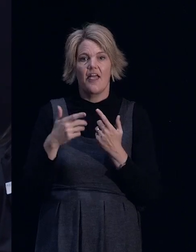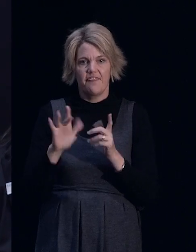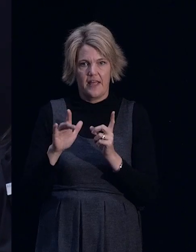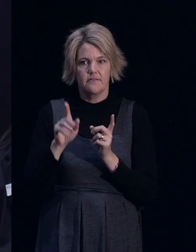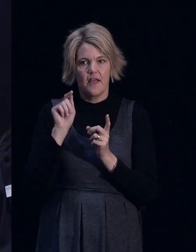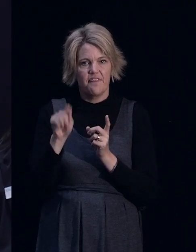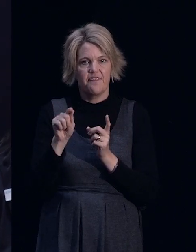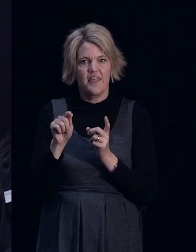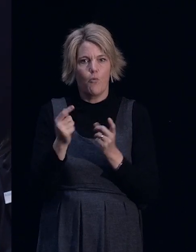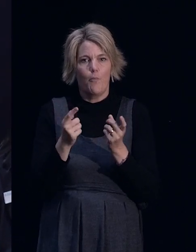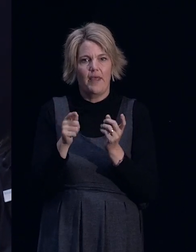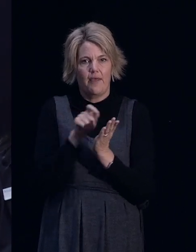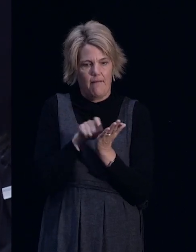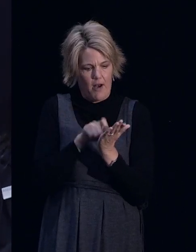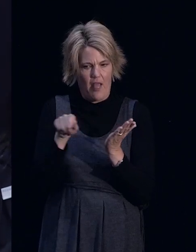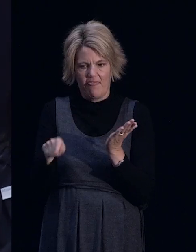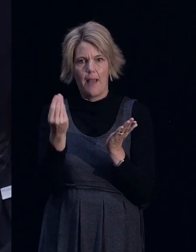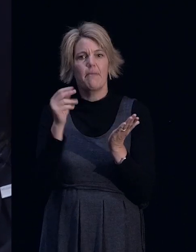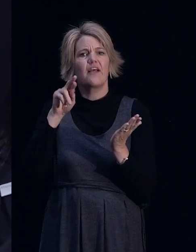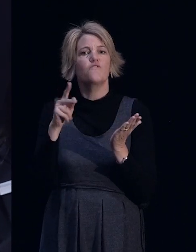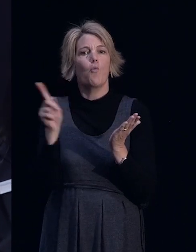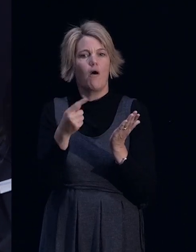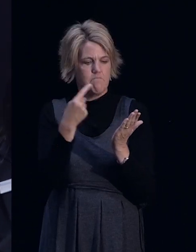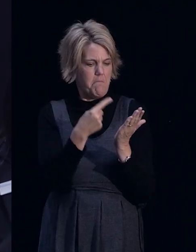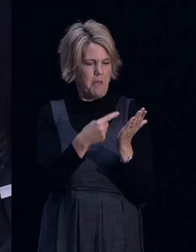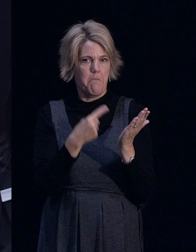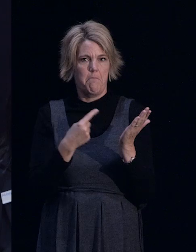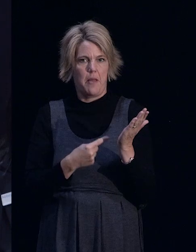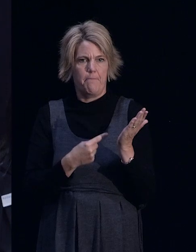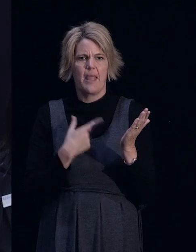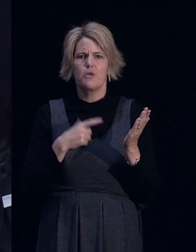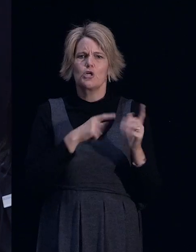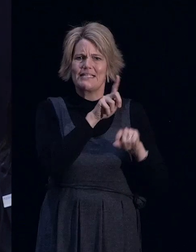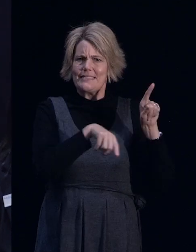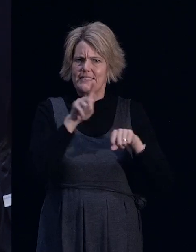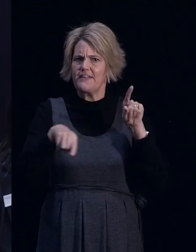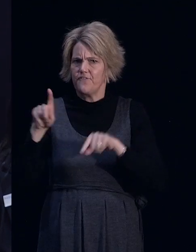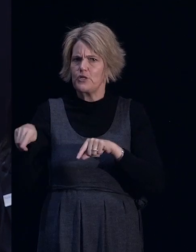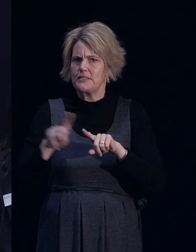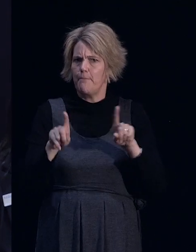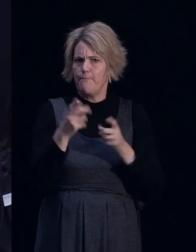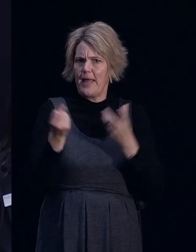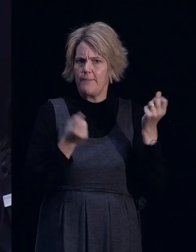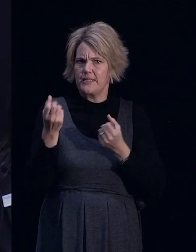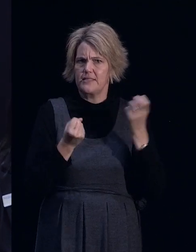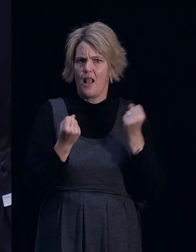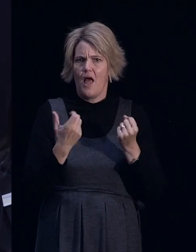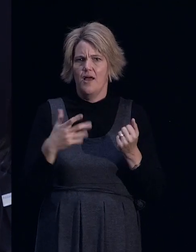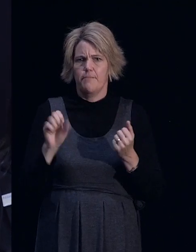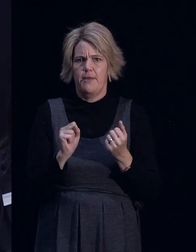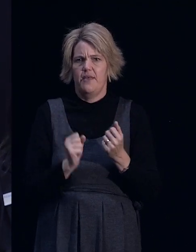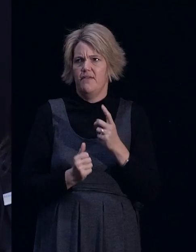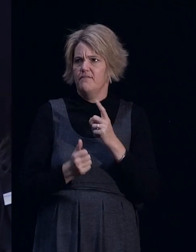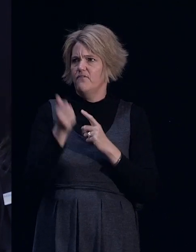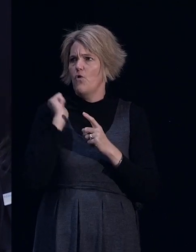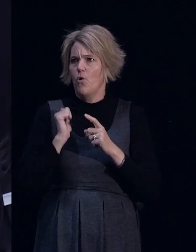what the money's for. So there's a whole range of payments received. So it might be as simple as filling a hole in the backyard, or